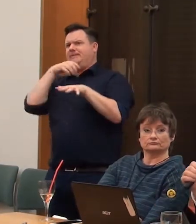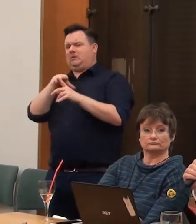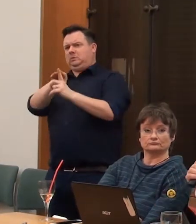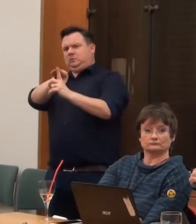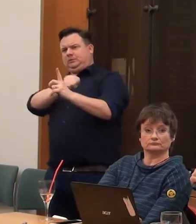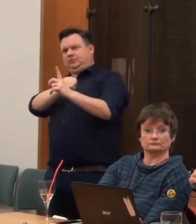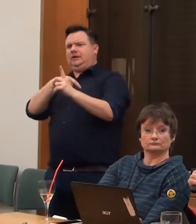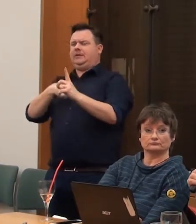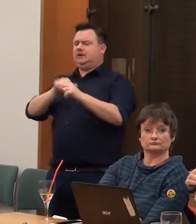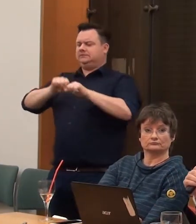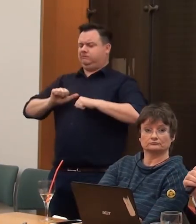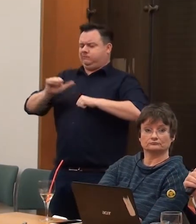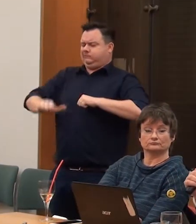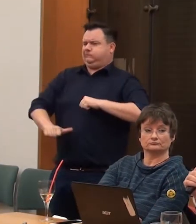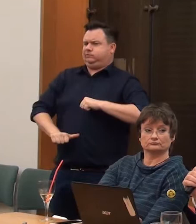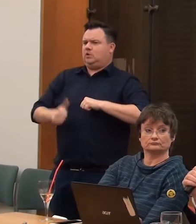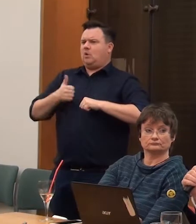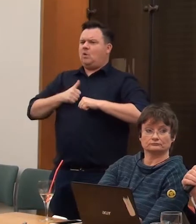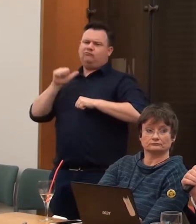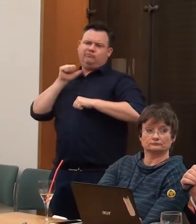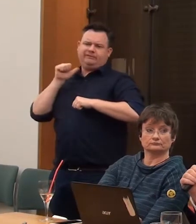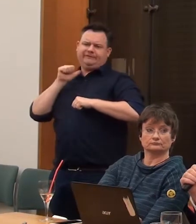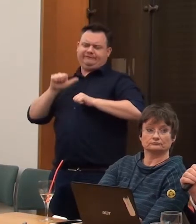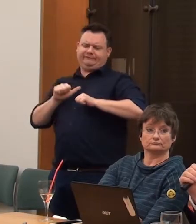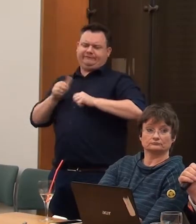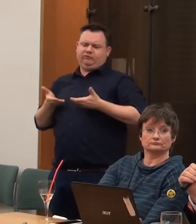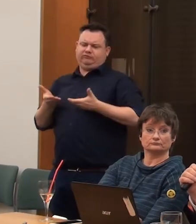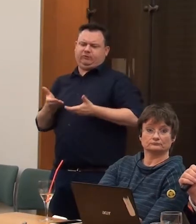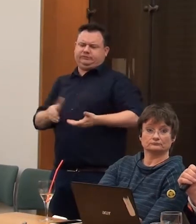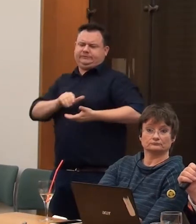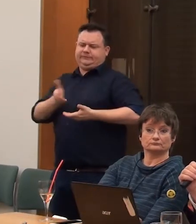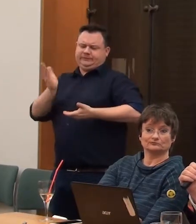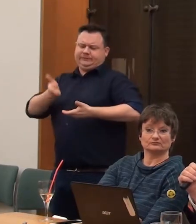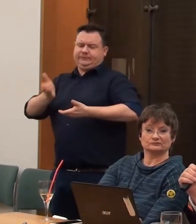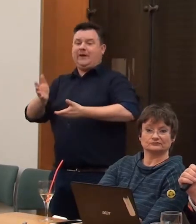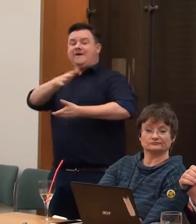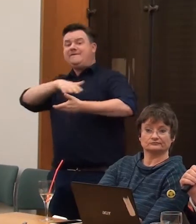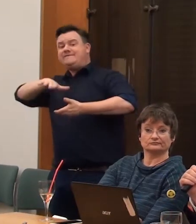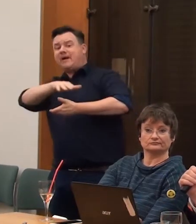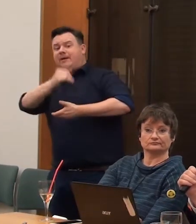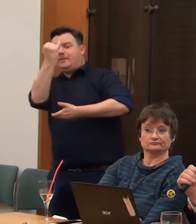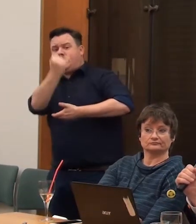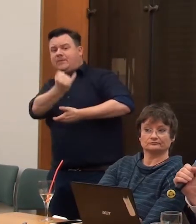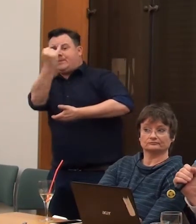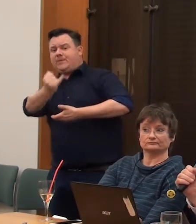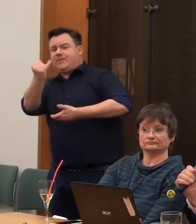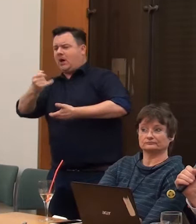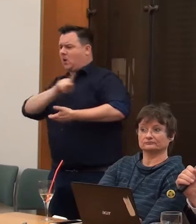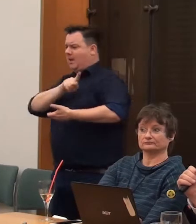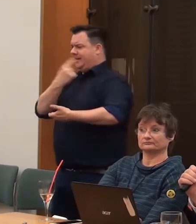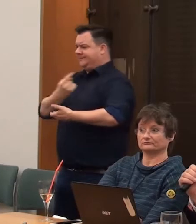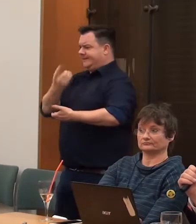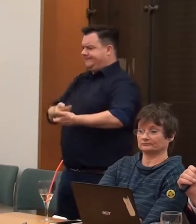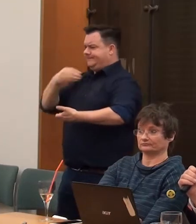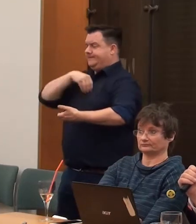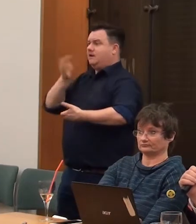fat with roast beef. And his family, not so fat, because he ate most of it, has to march